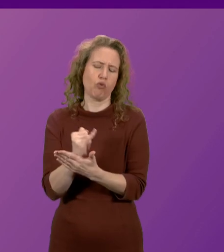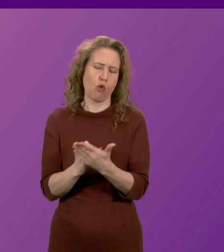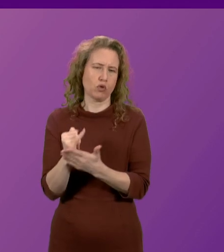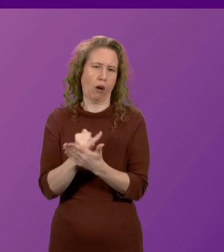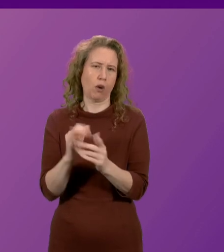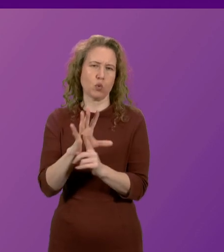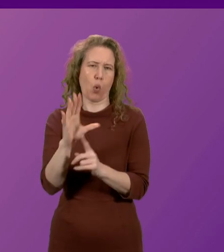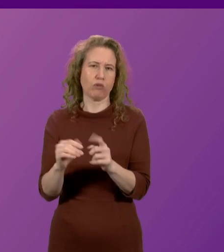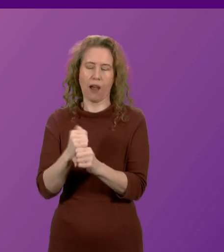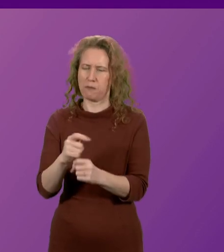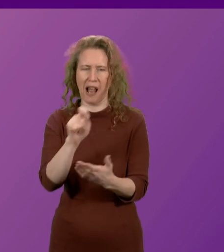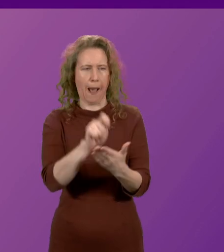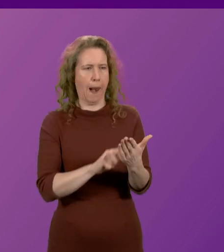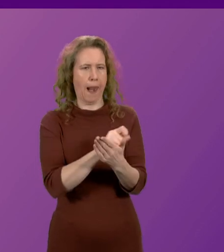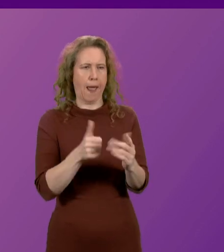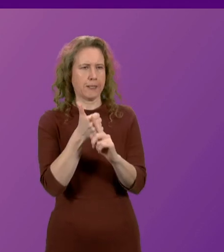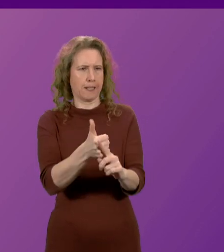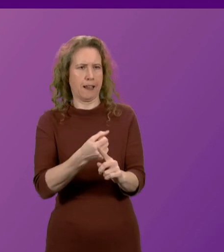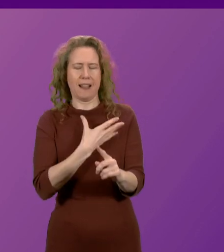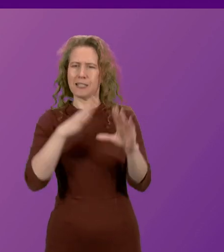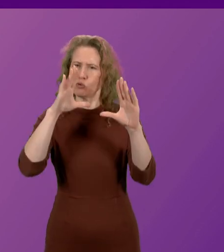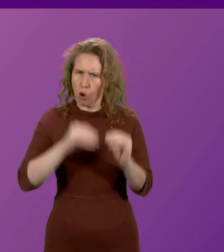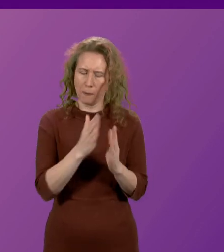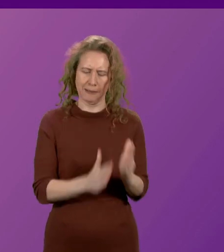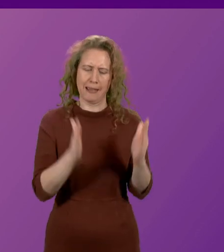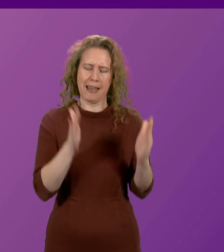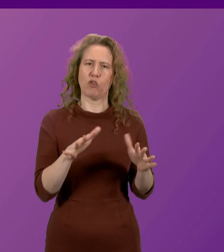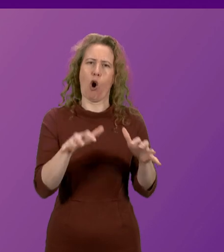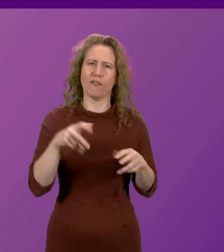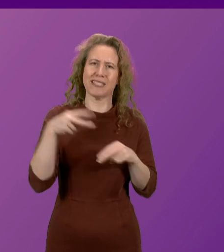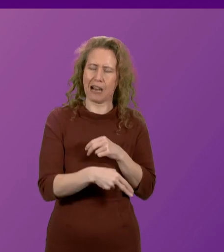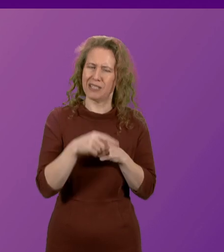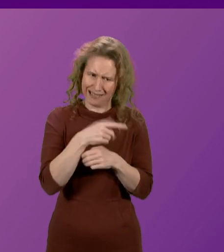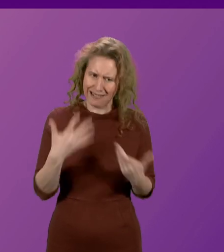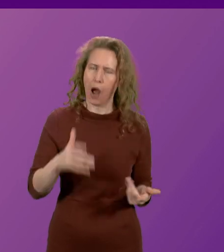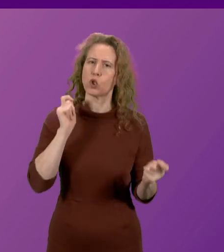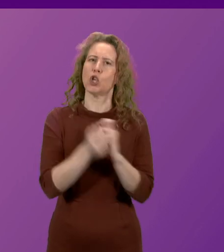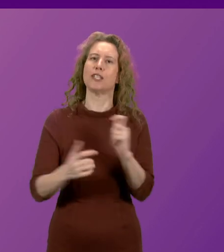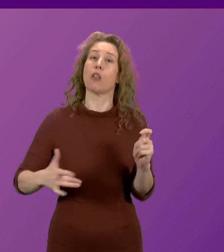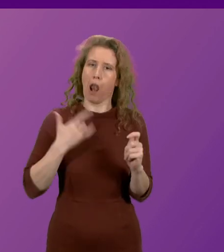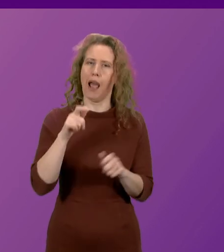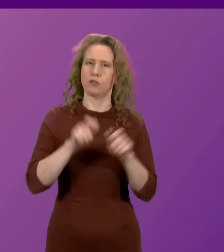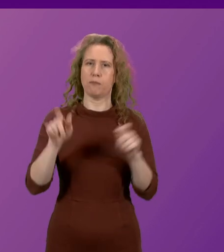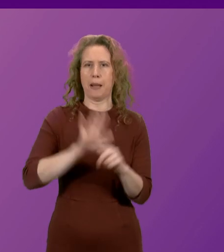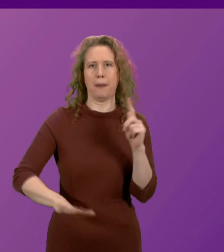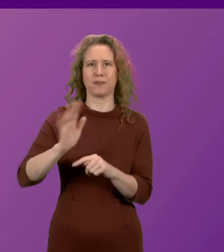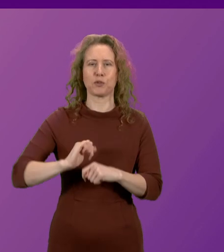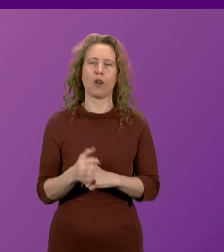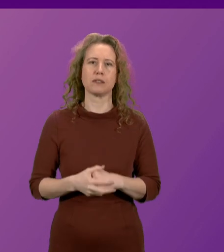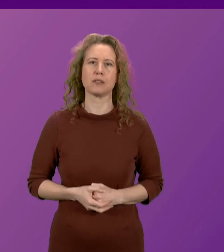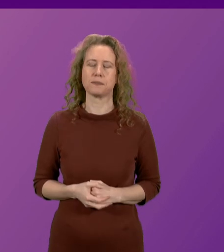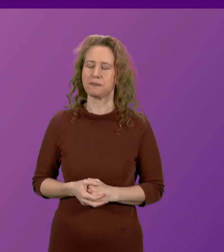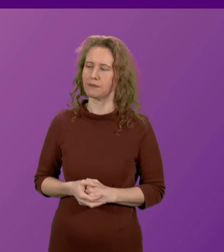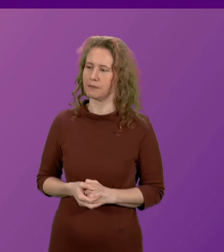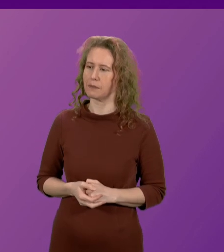and elected a Labour government that ended the era of austerity and is changing the lives of people across Scotland. First